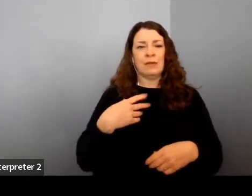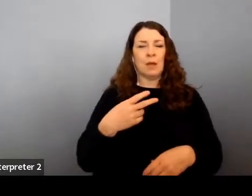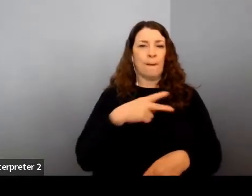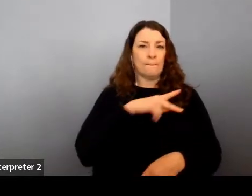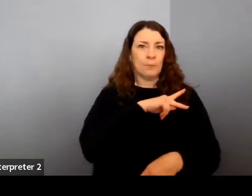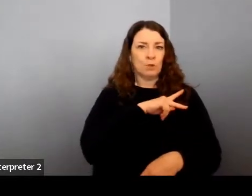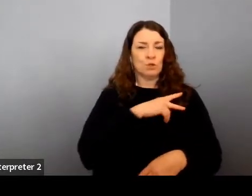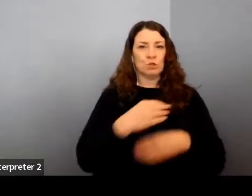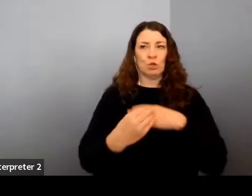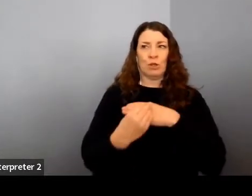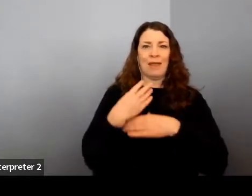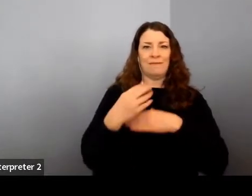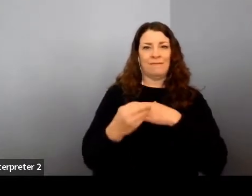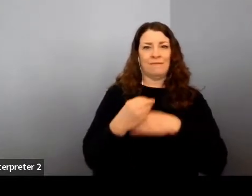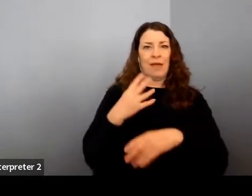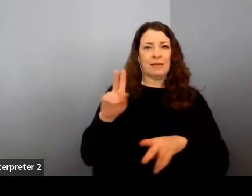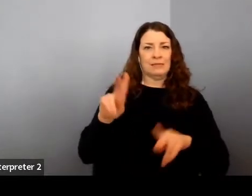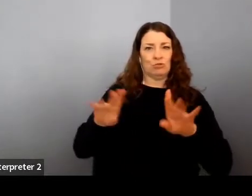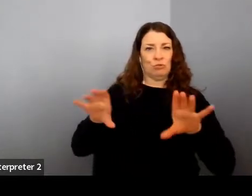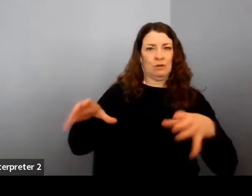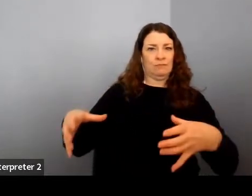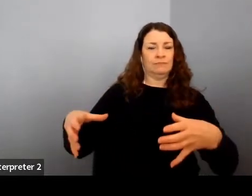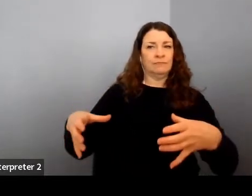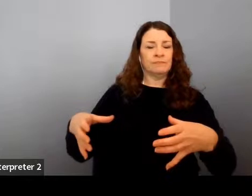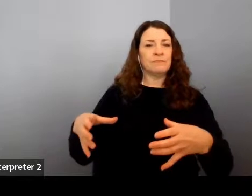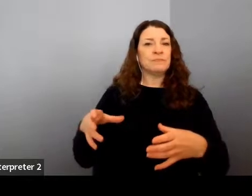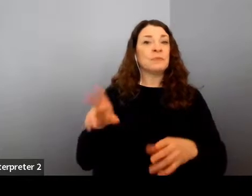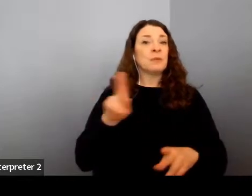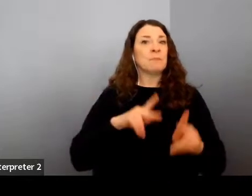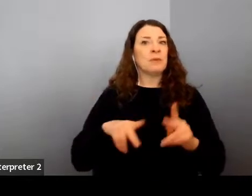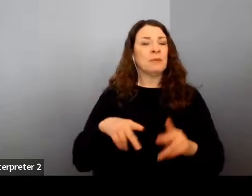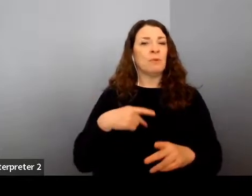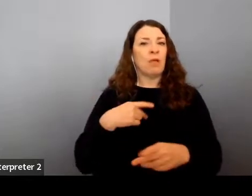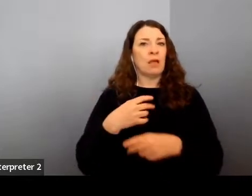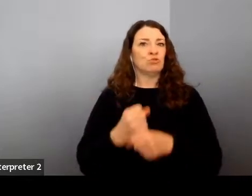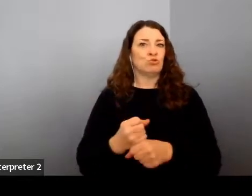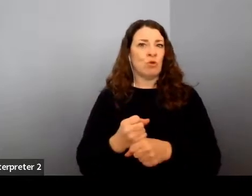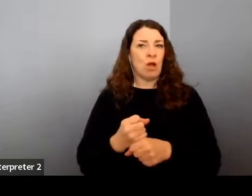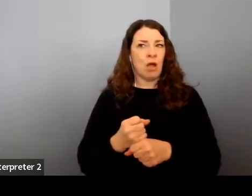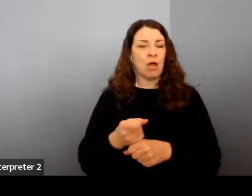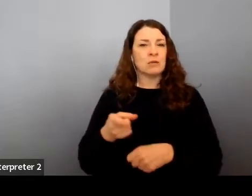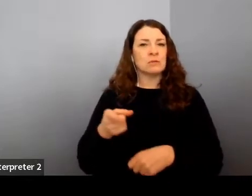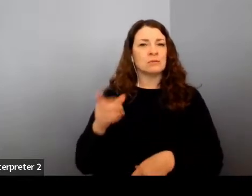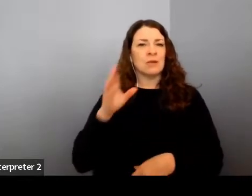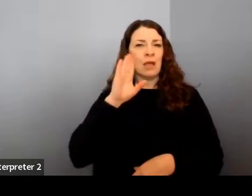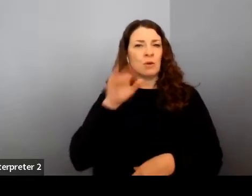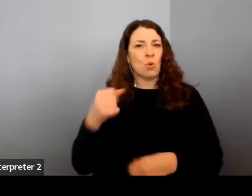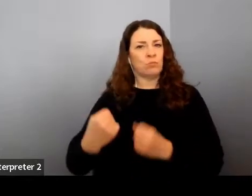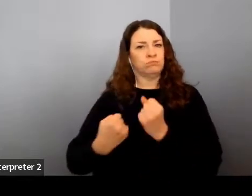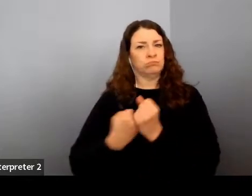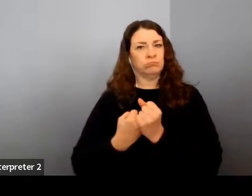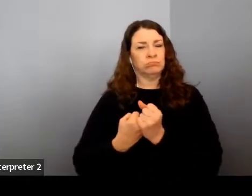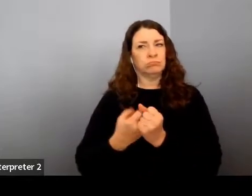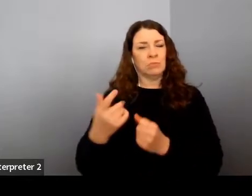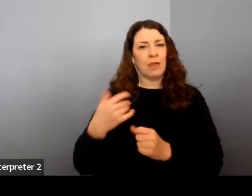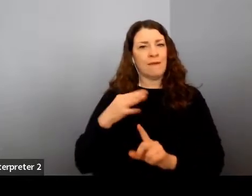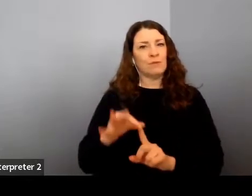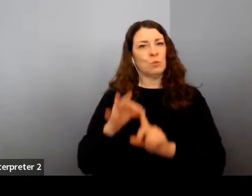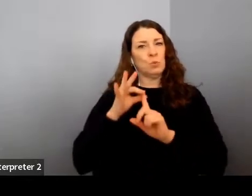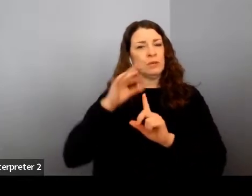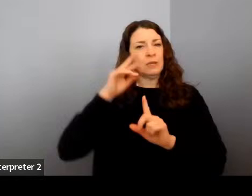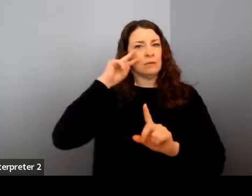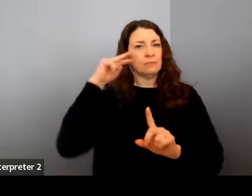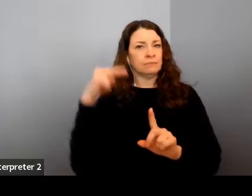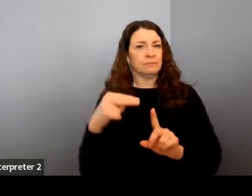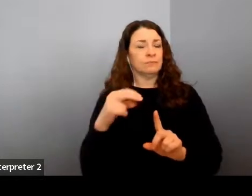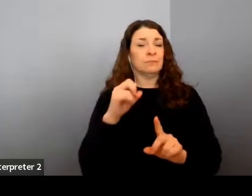I have people in my life who I trust have my best interests in mind and who have unique perspectives, whether it's about